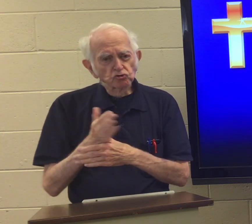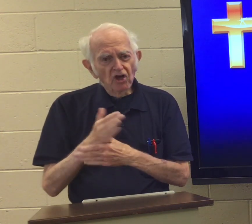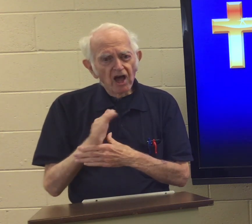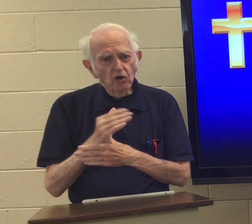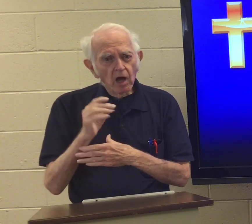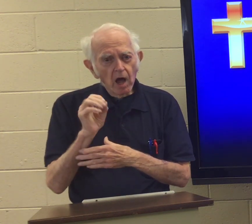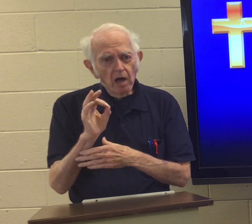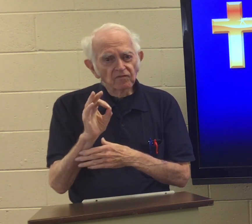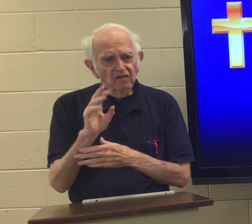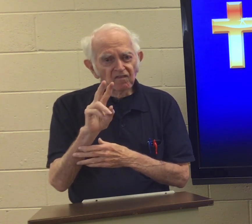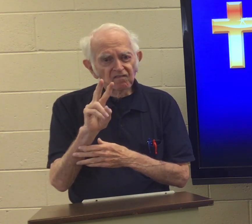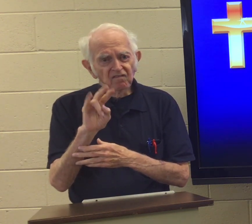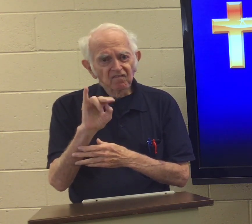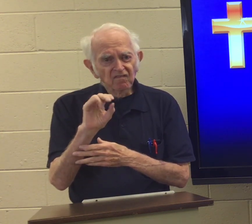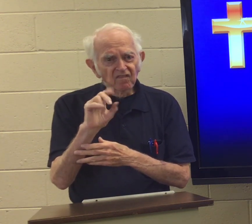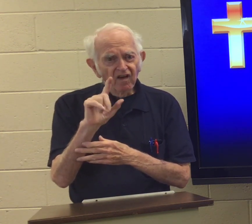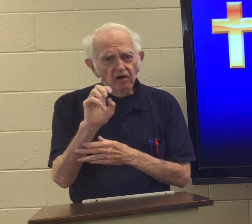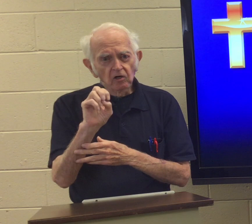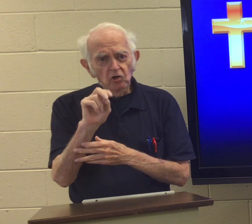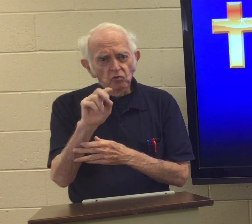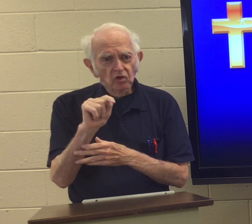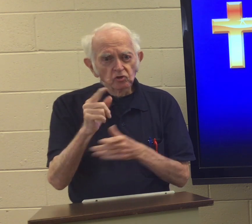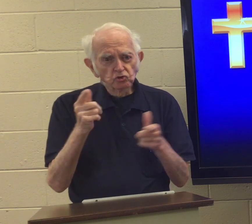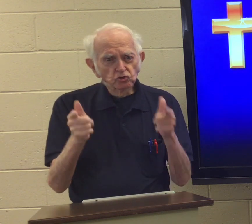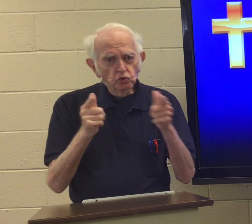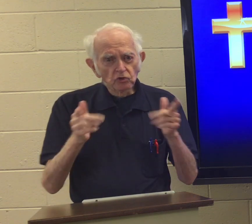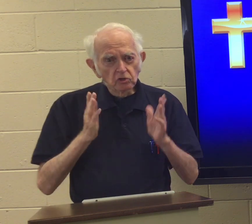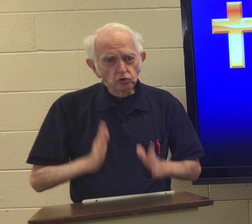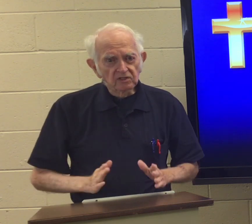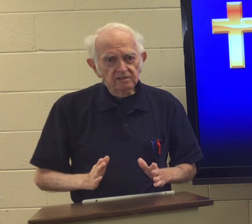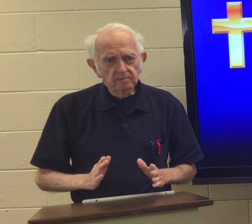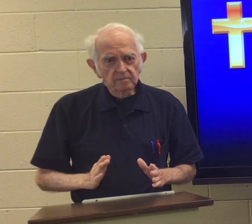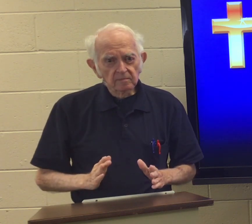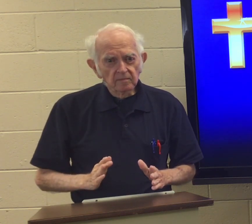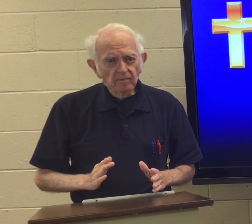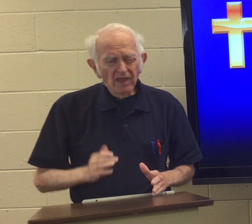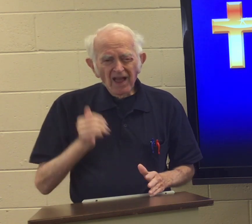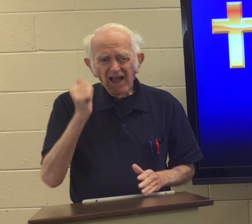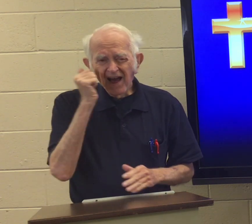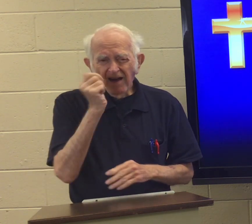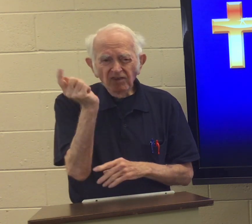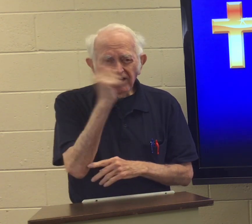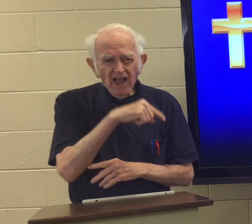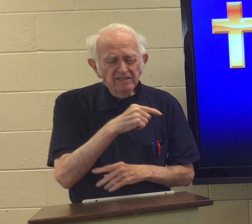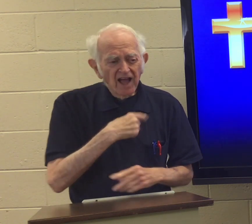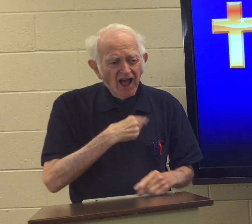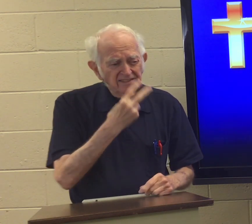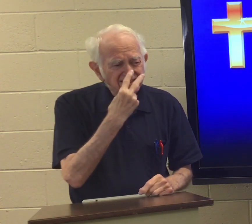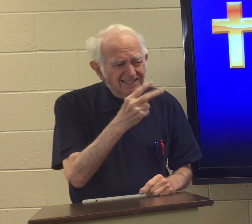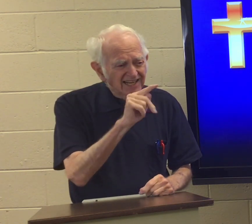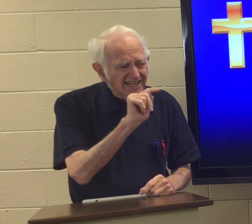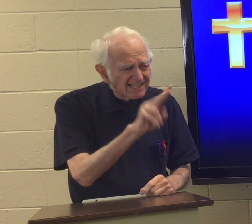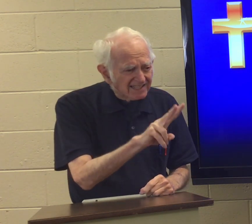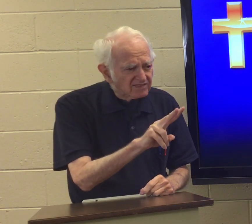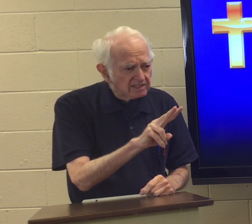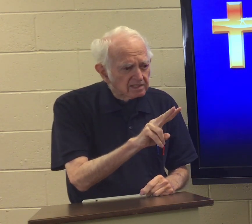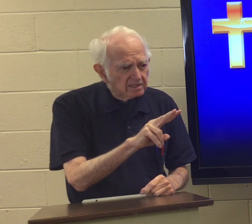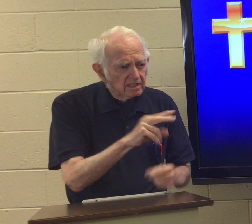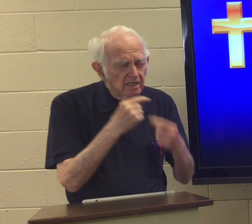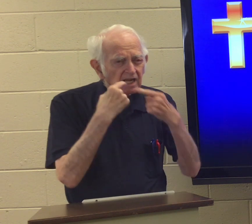has its share of violence or violent shooters. Every day I see on TV,